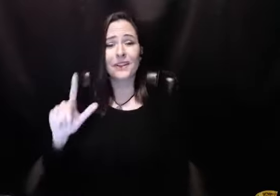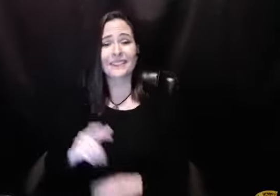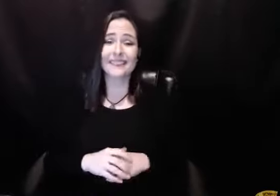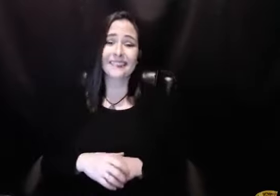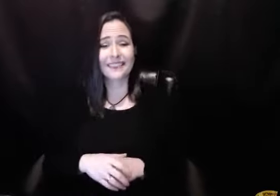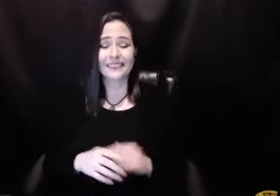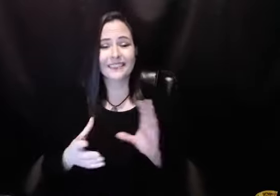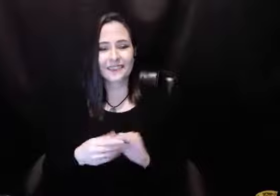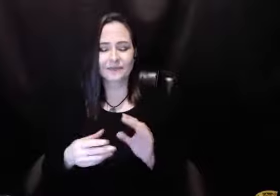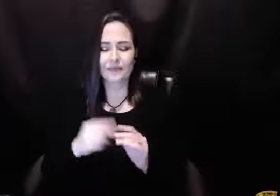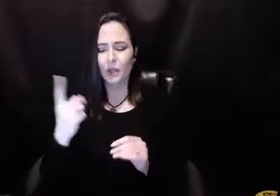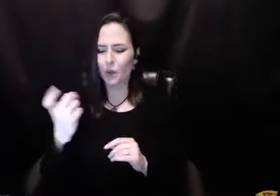and said, I'm April.